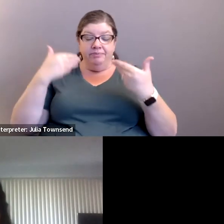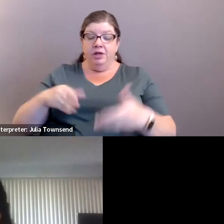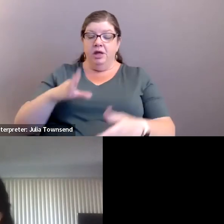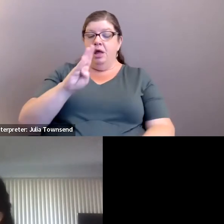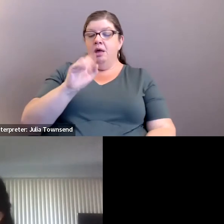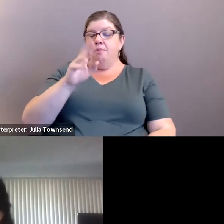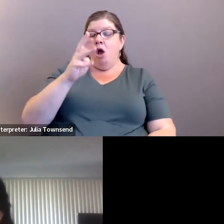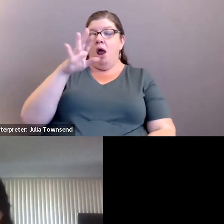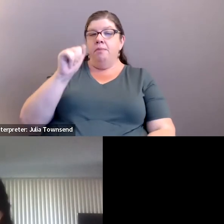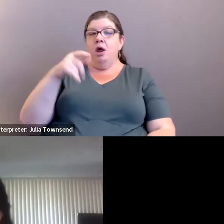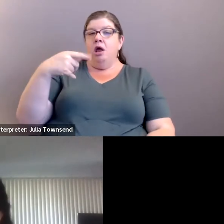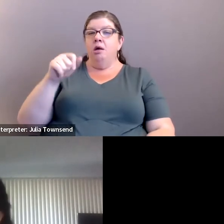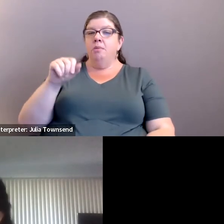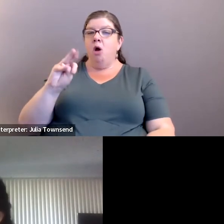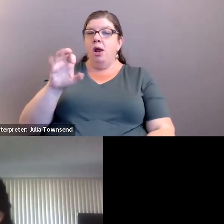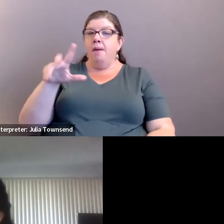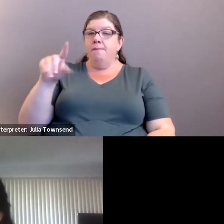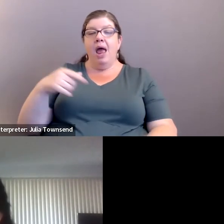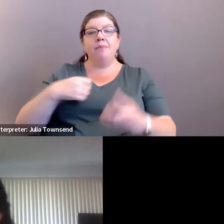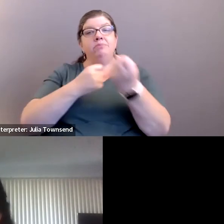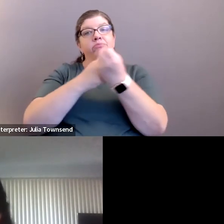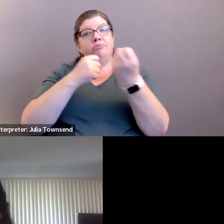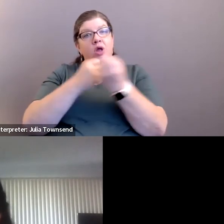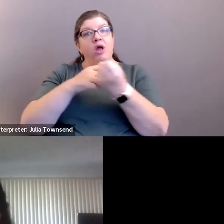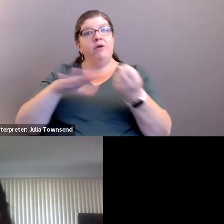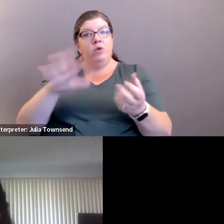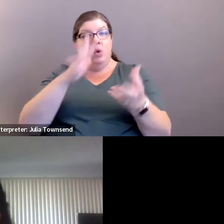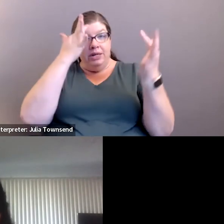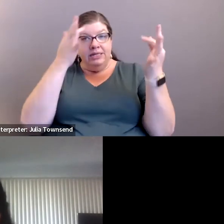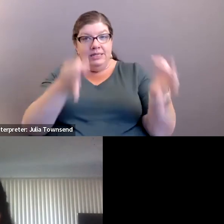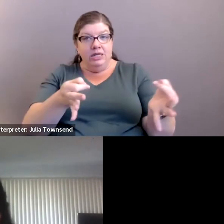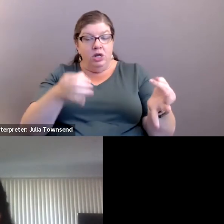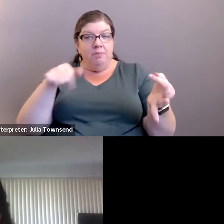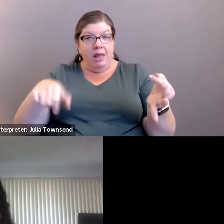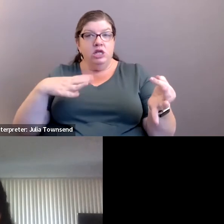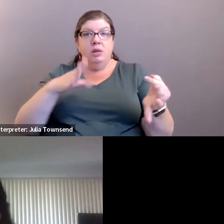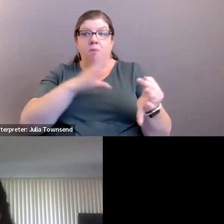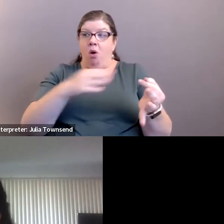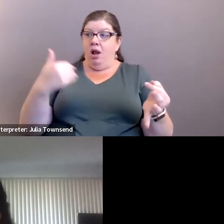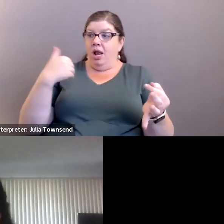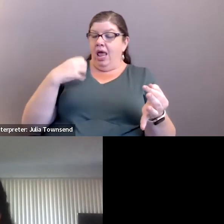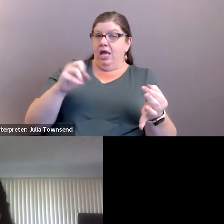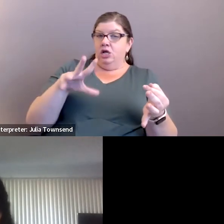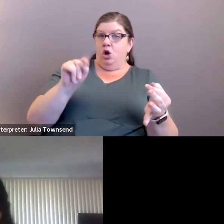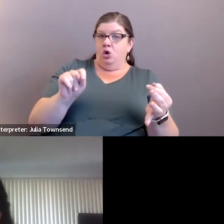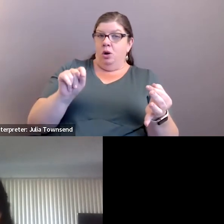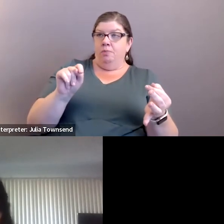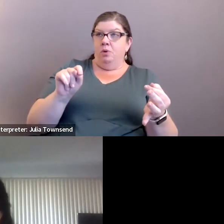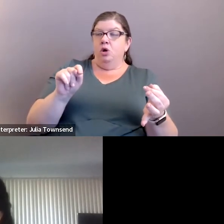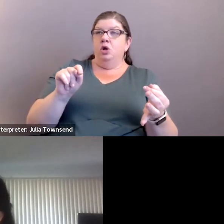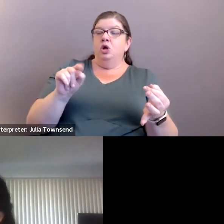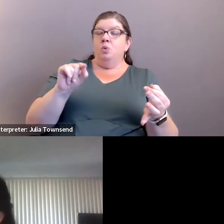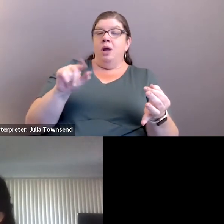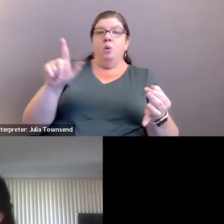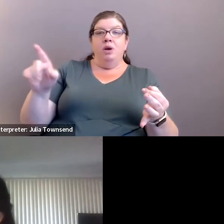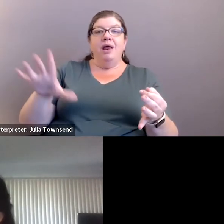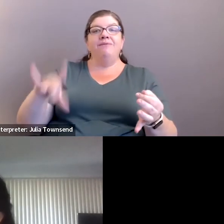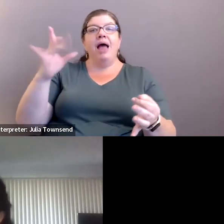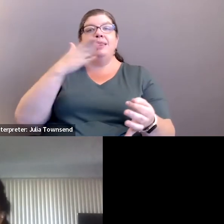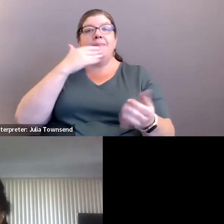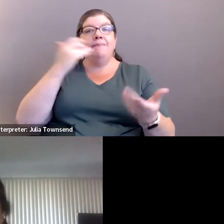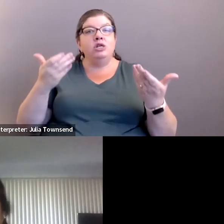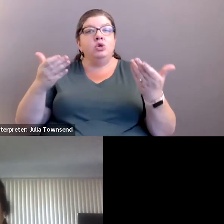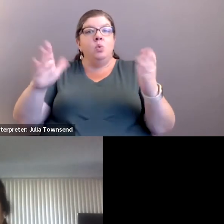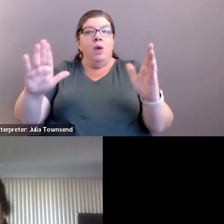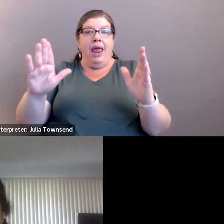name is Barbara Parmad, and I've been in support of the unanimous decision by this board in October 2021 to find the best